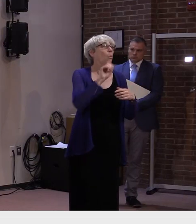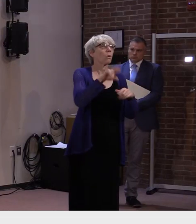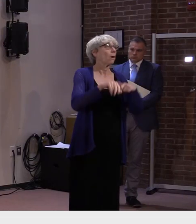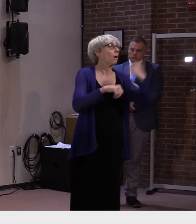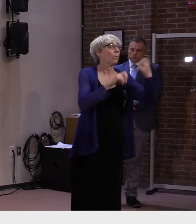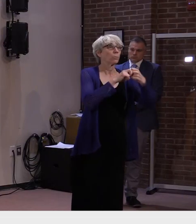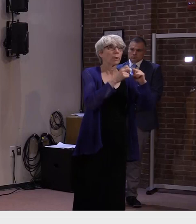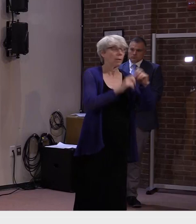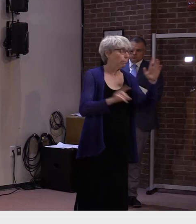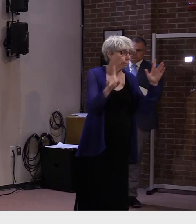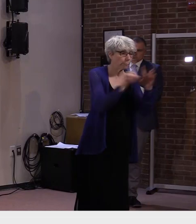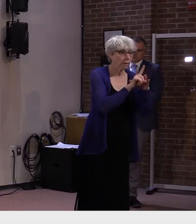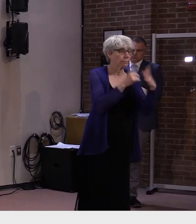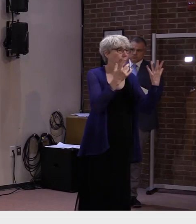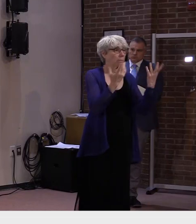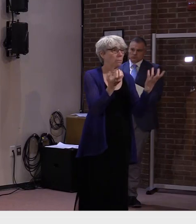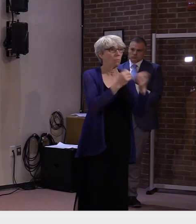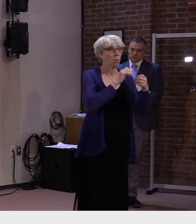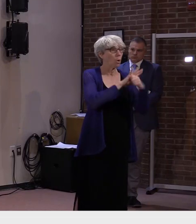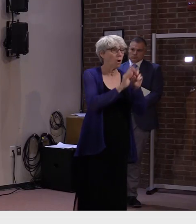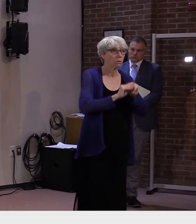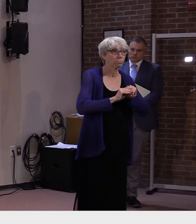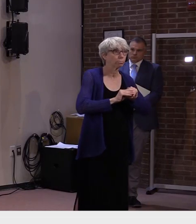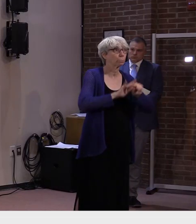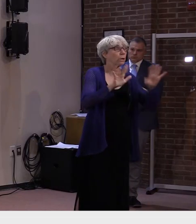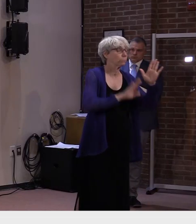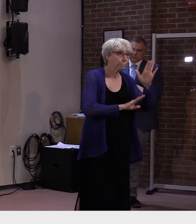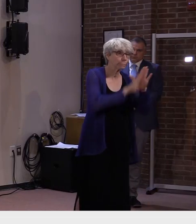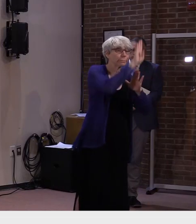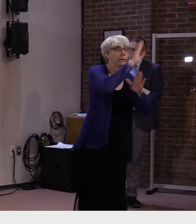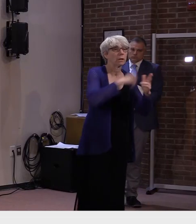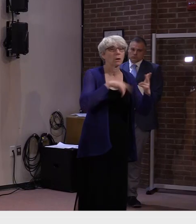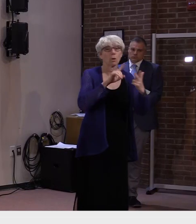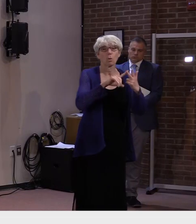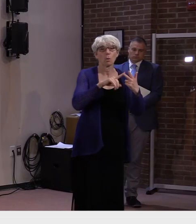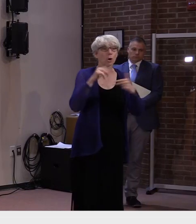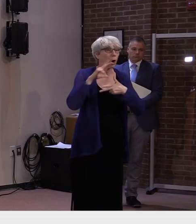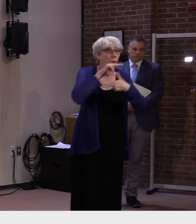natural disaster or an instance like this. We're in pretty good shape.